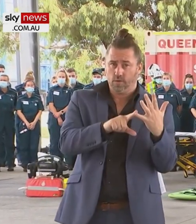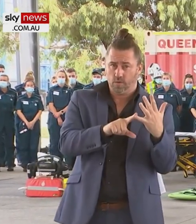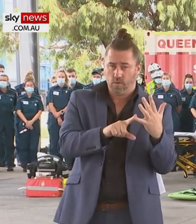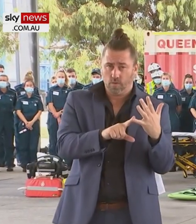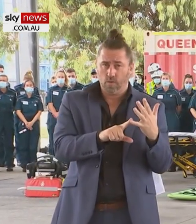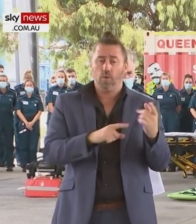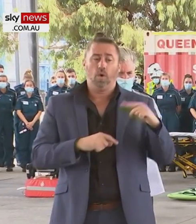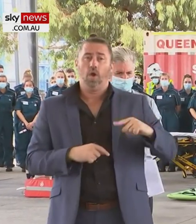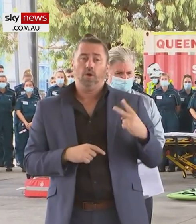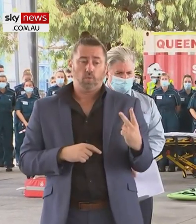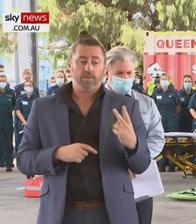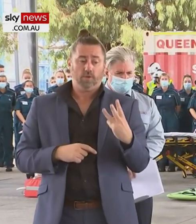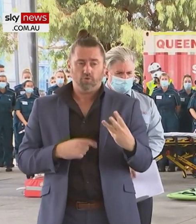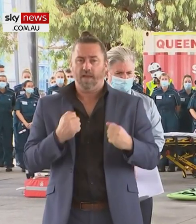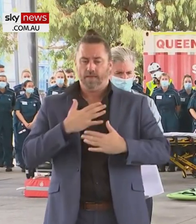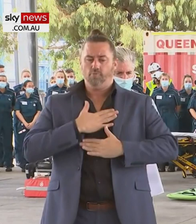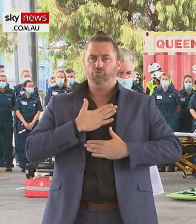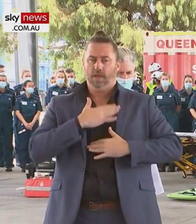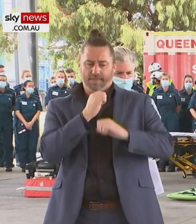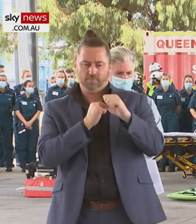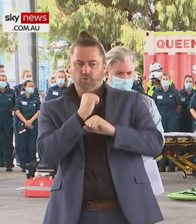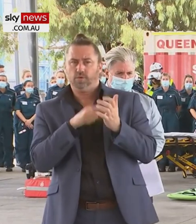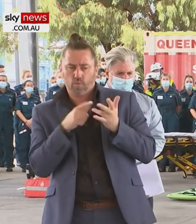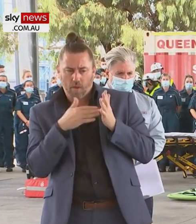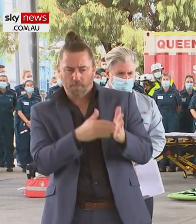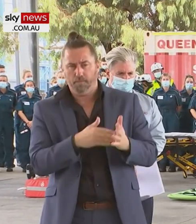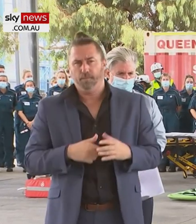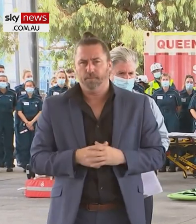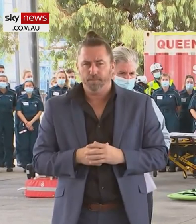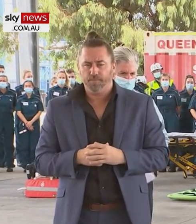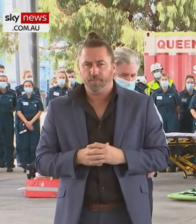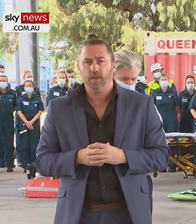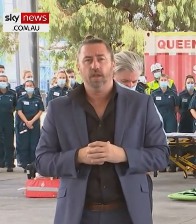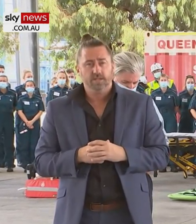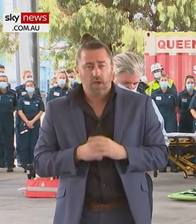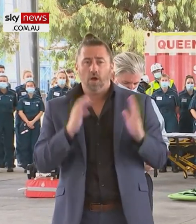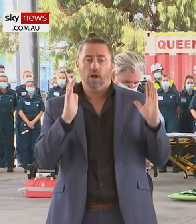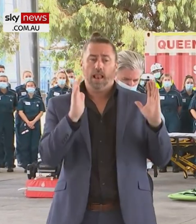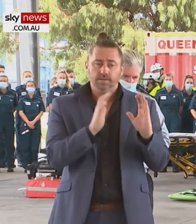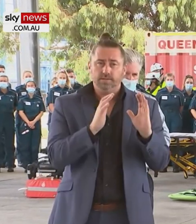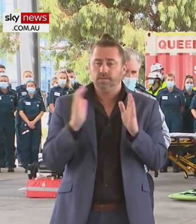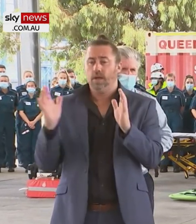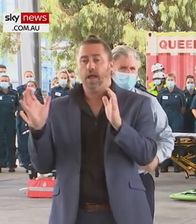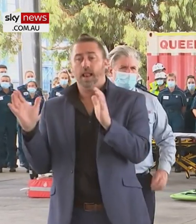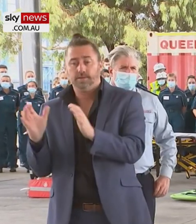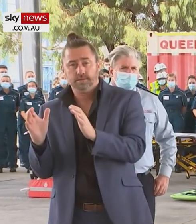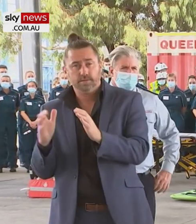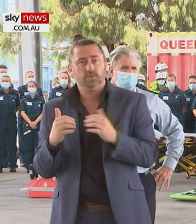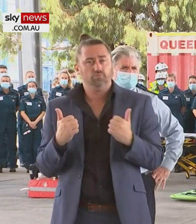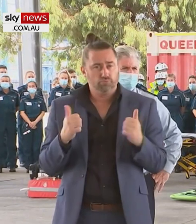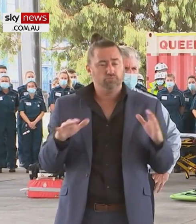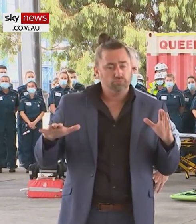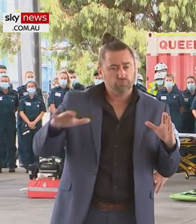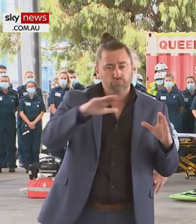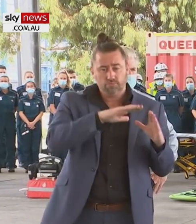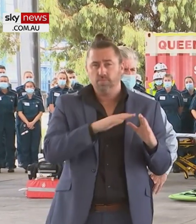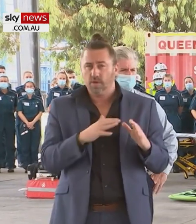-ventilated and 23 ventilated. So this is seeing the numbers come down a bit again and 74 patients